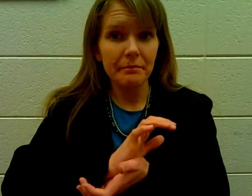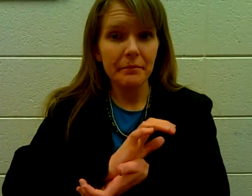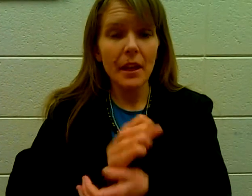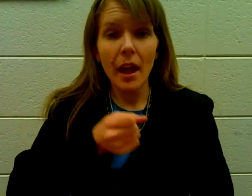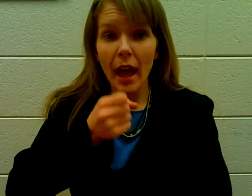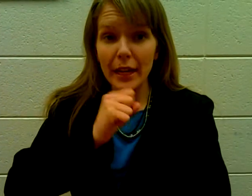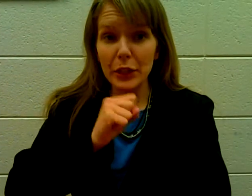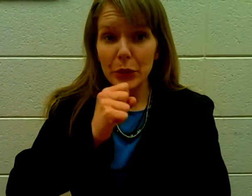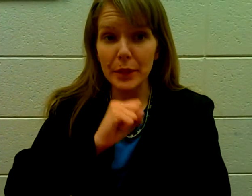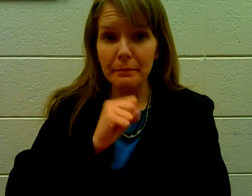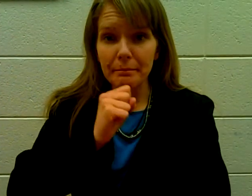Ice cream.